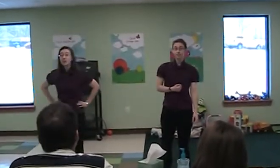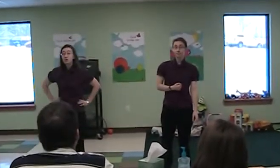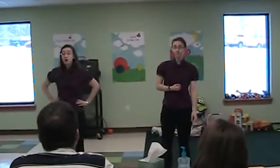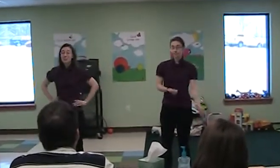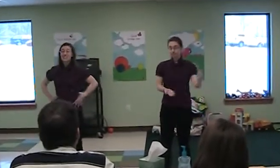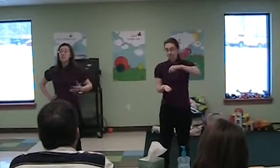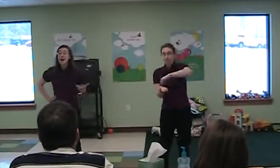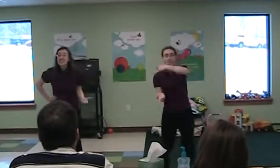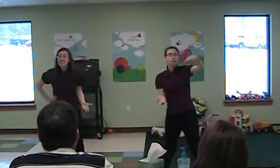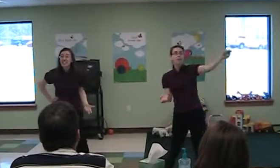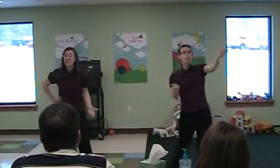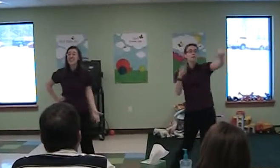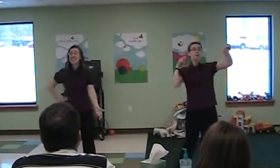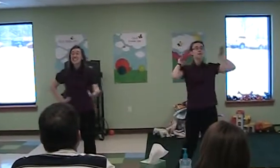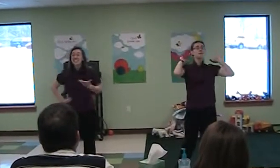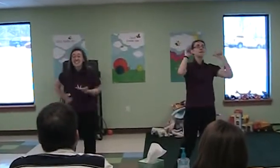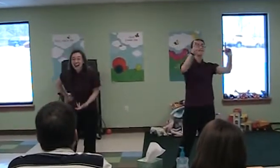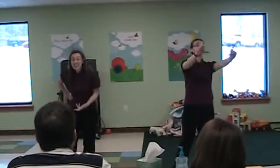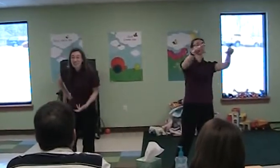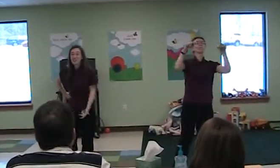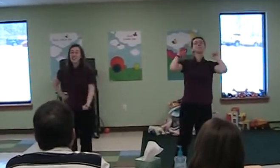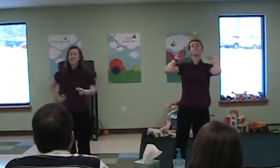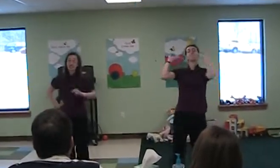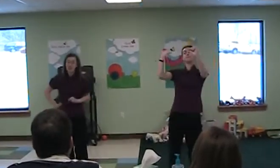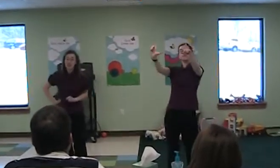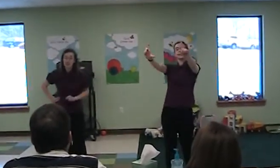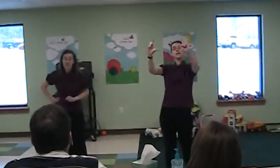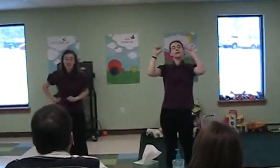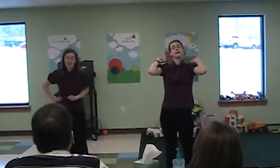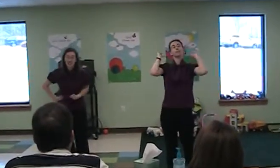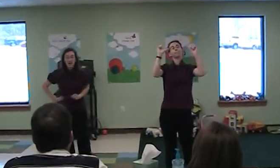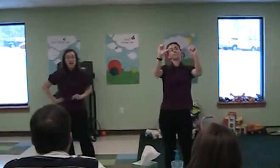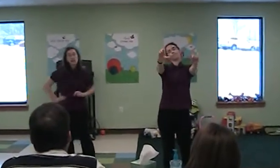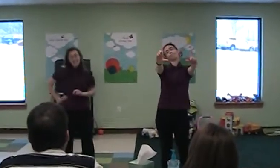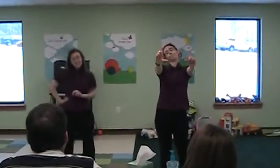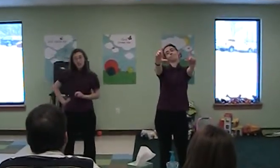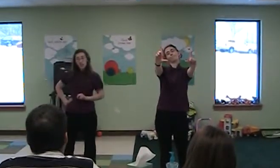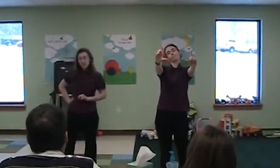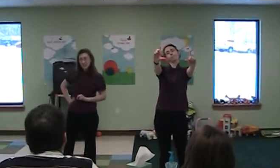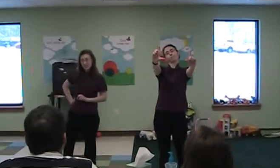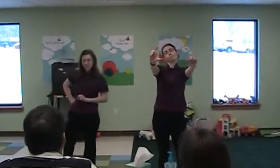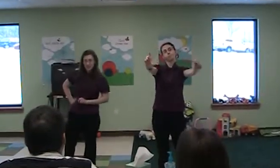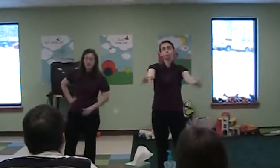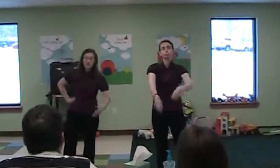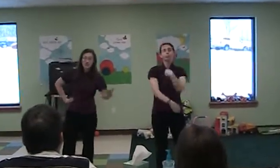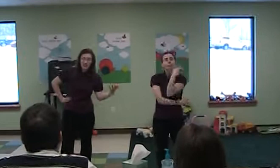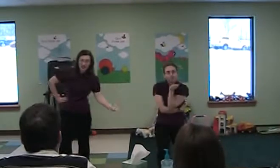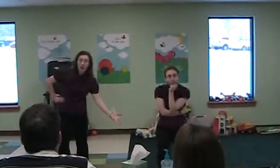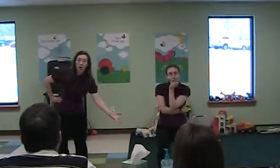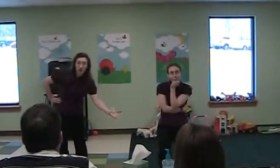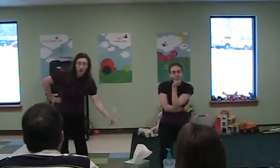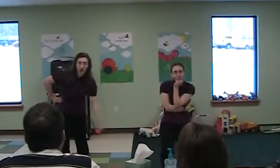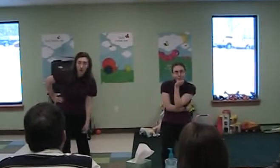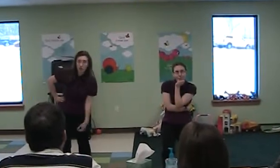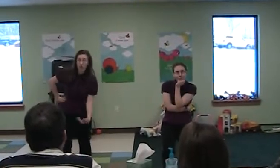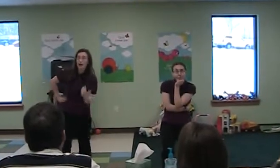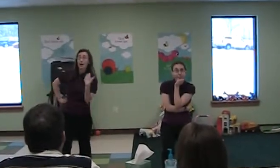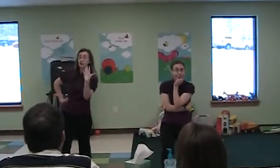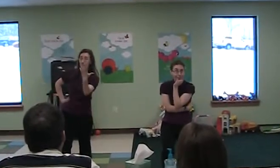Florence, he painted everything, designed everything yearly. And what he did not design, he used to sit on a favorite stone and look